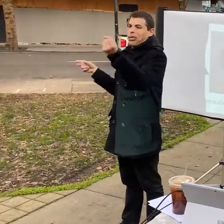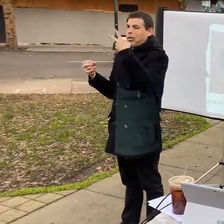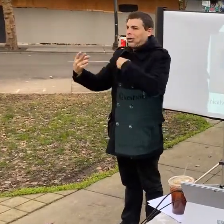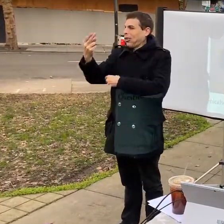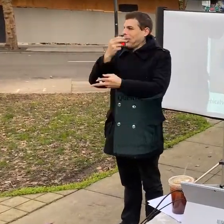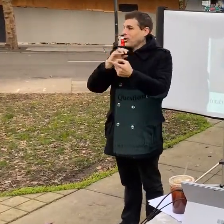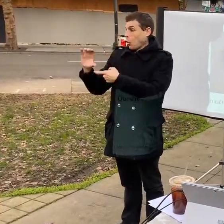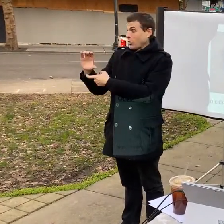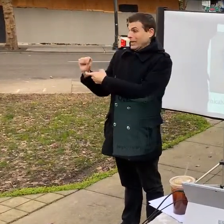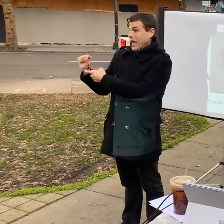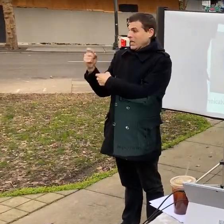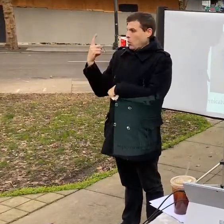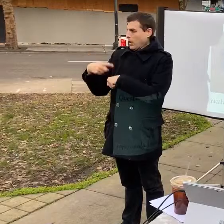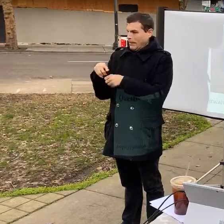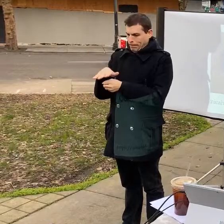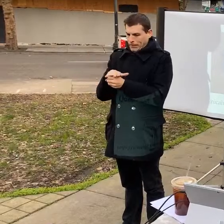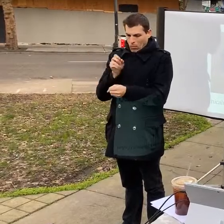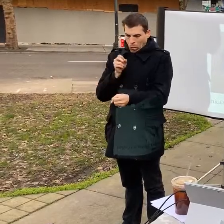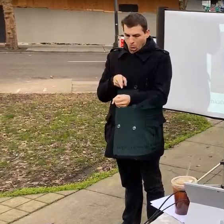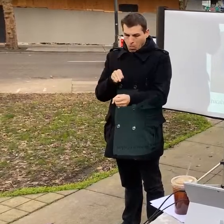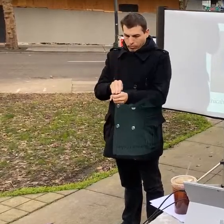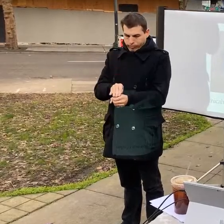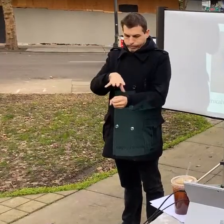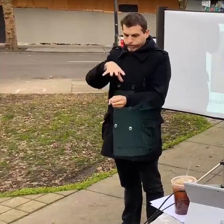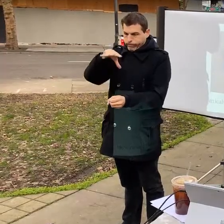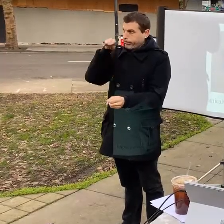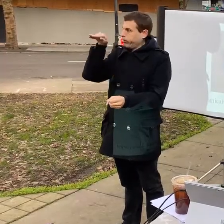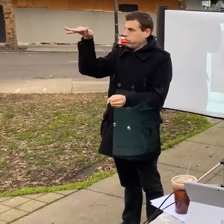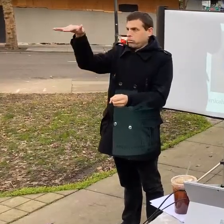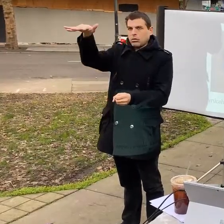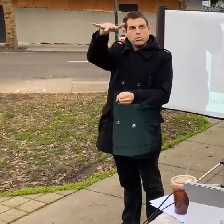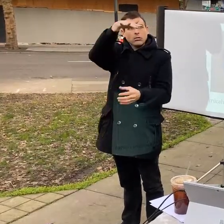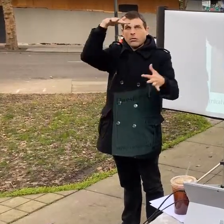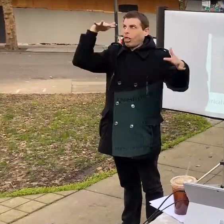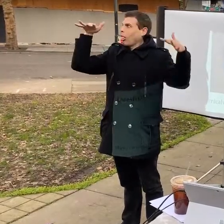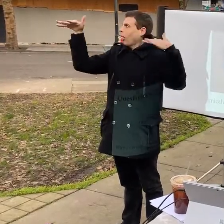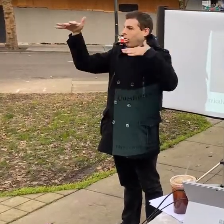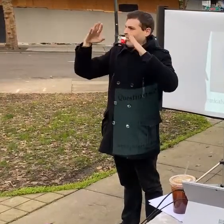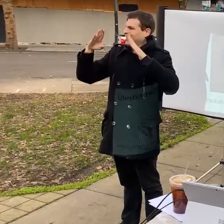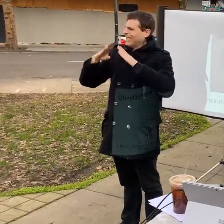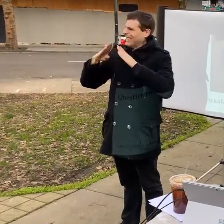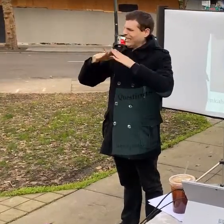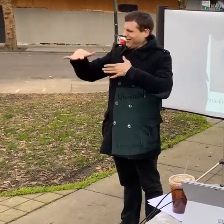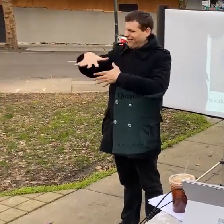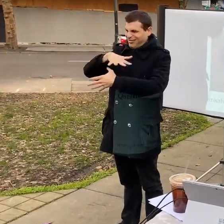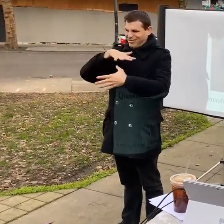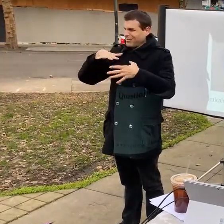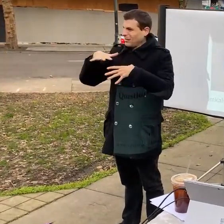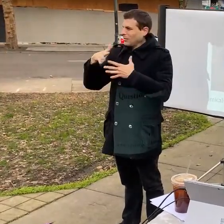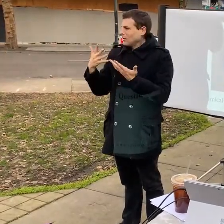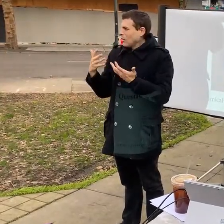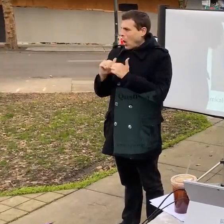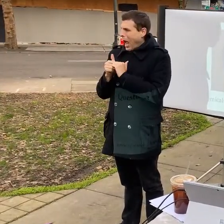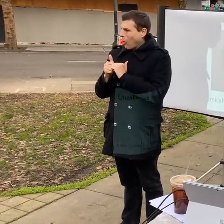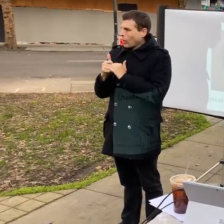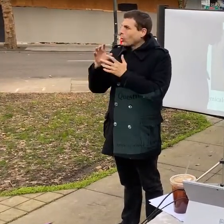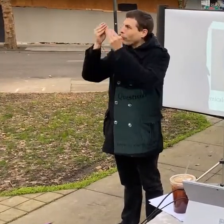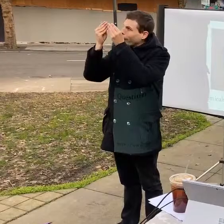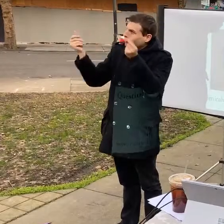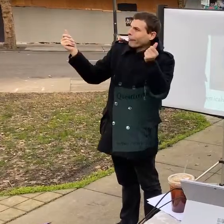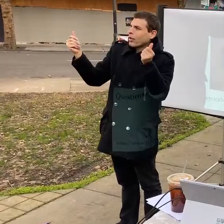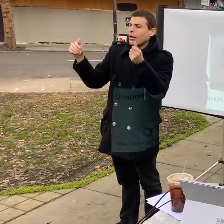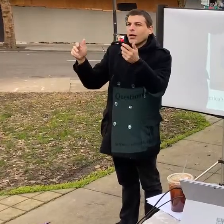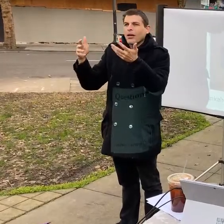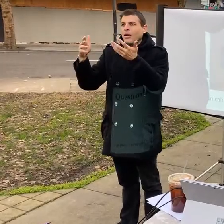a cs grenade they are spewing a lot heavy metals into the environment and it is very difficult to remediate heavy metals in the environment